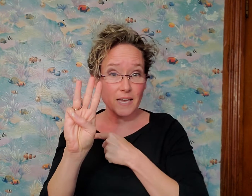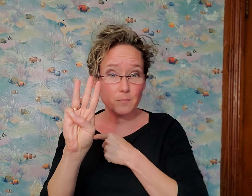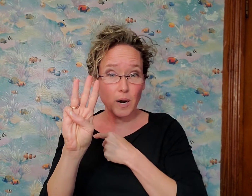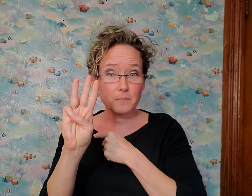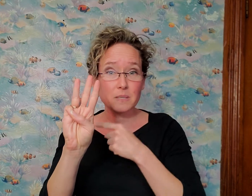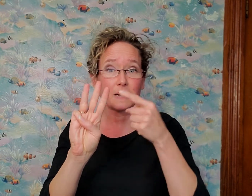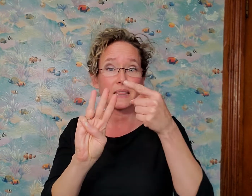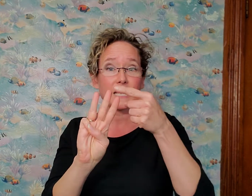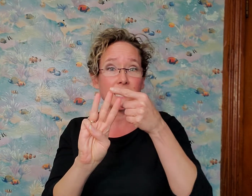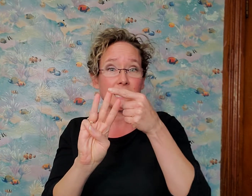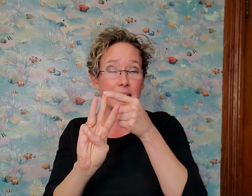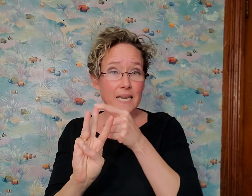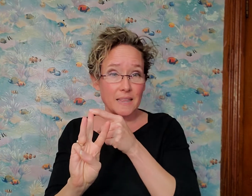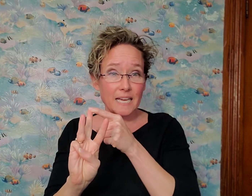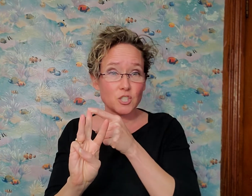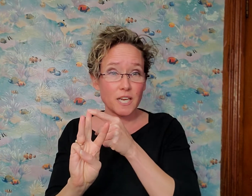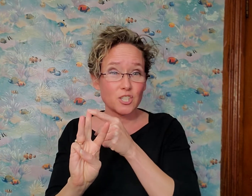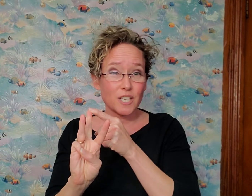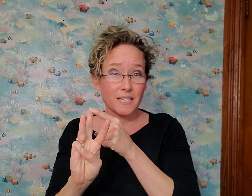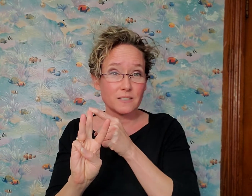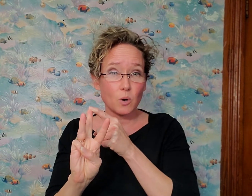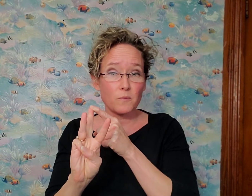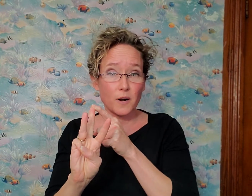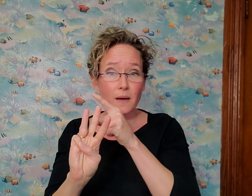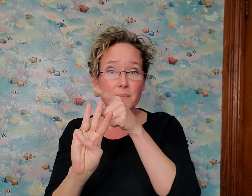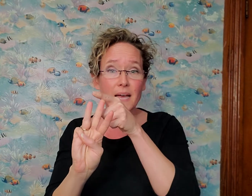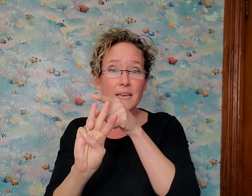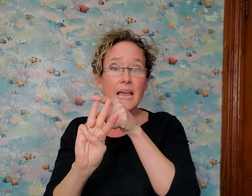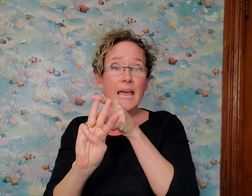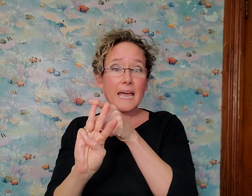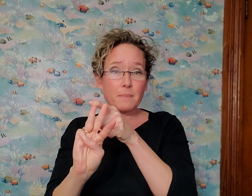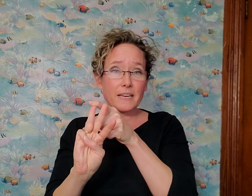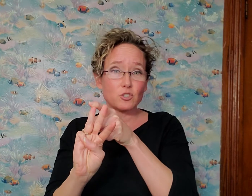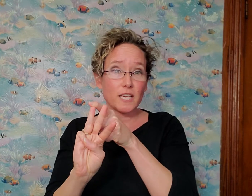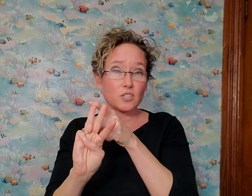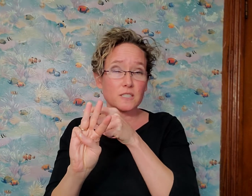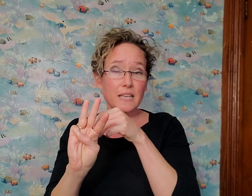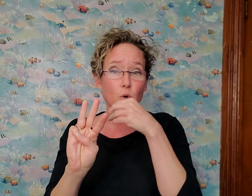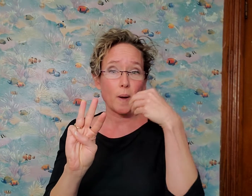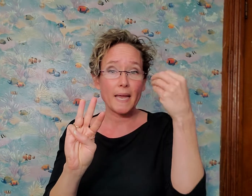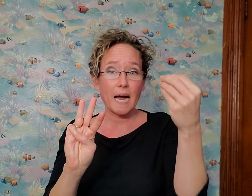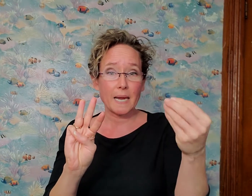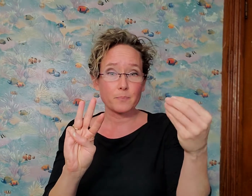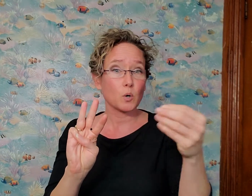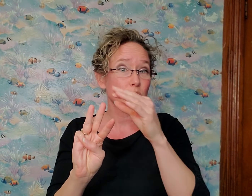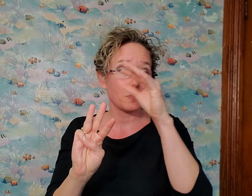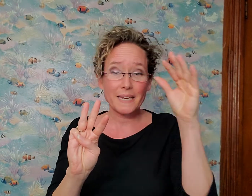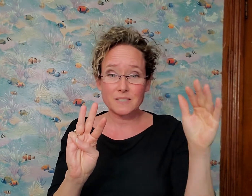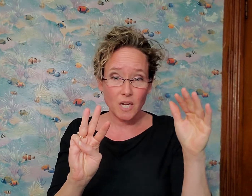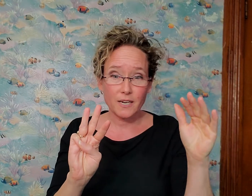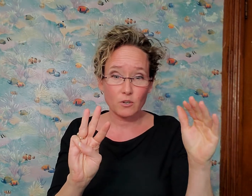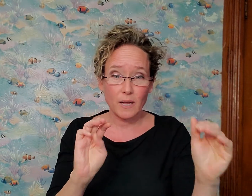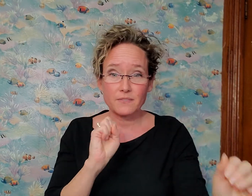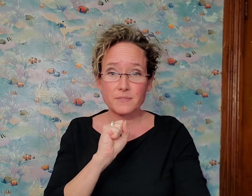problems in my thinking, getting the education I need to overcome that, and make changes in the way I approach my entire life.